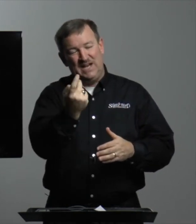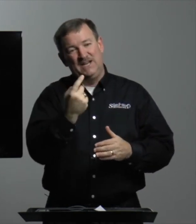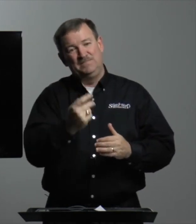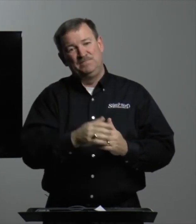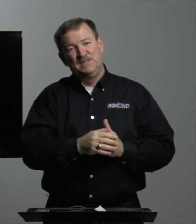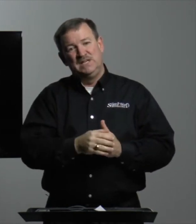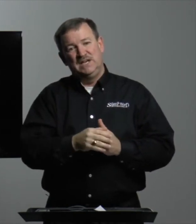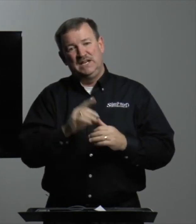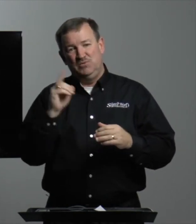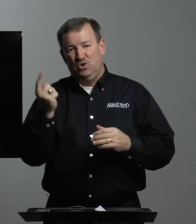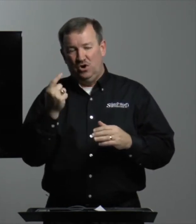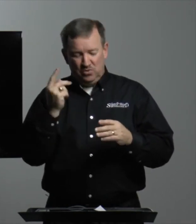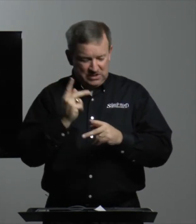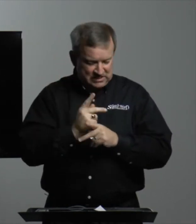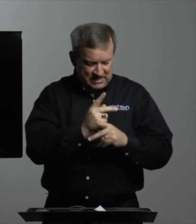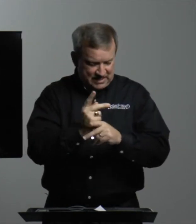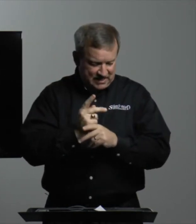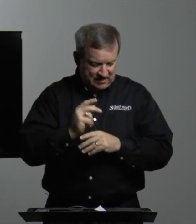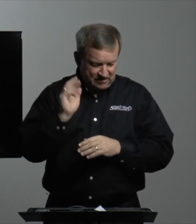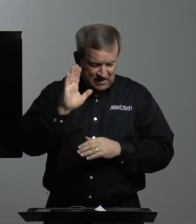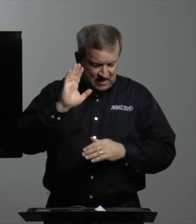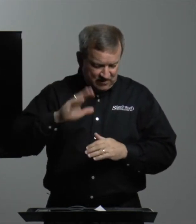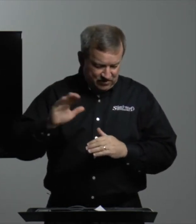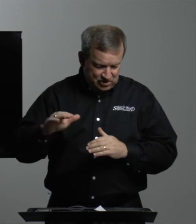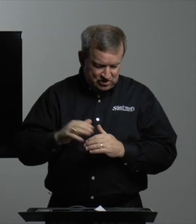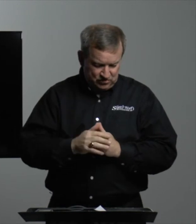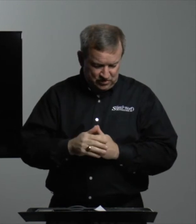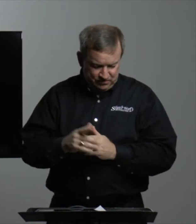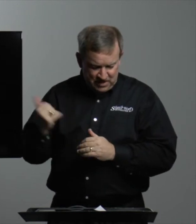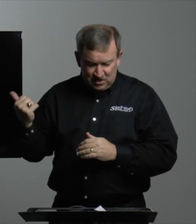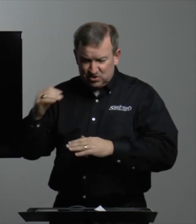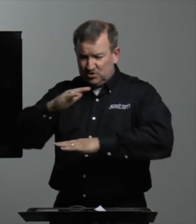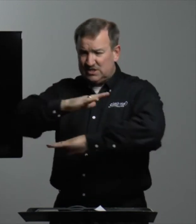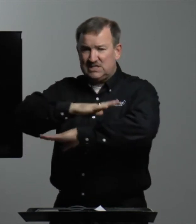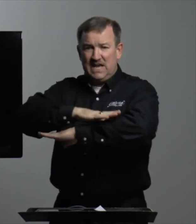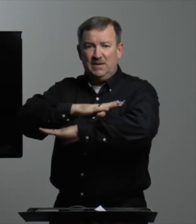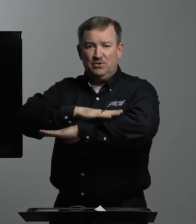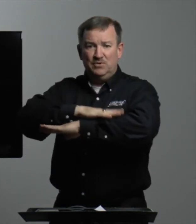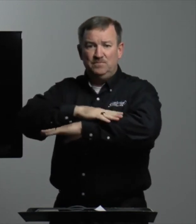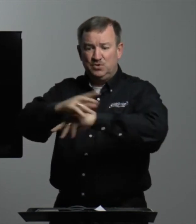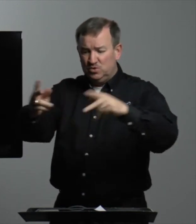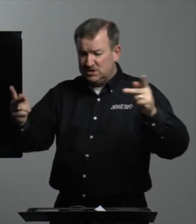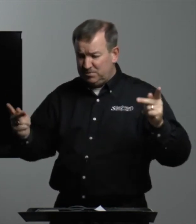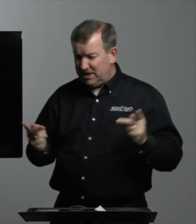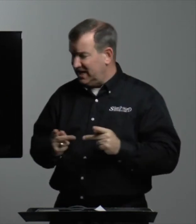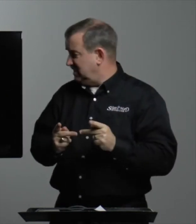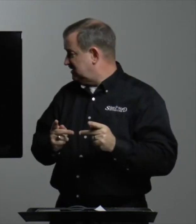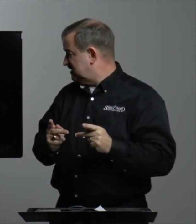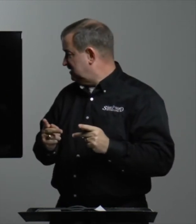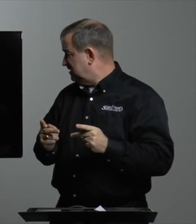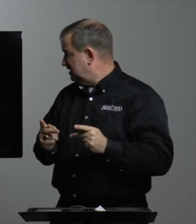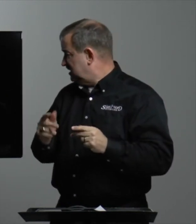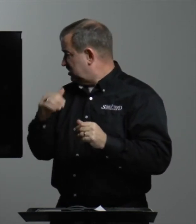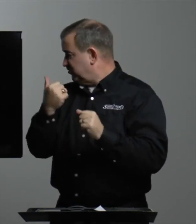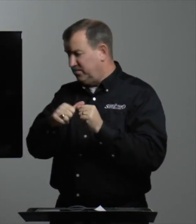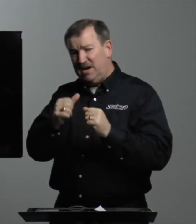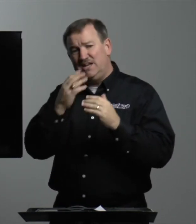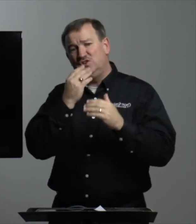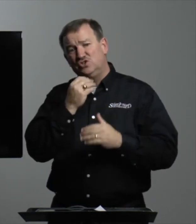I, and he will always take care of his children. So this table was a place to remind the